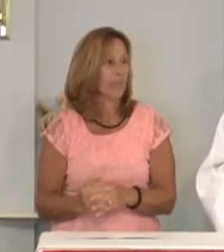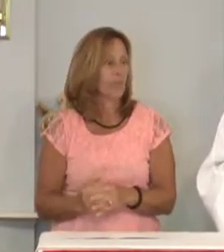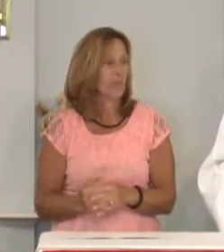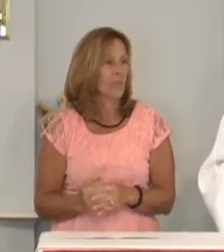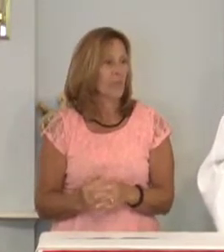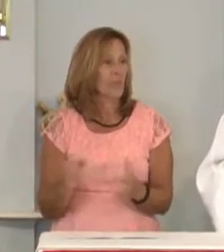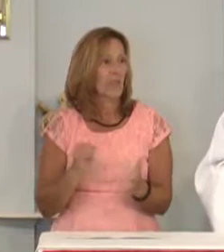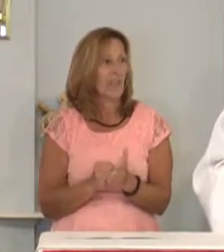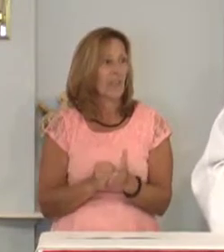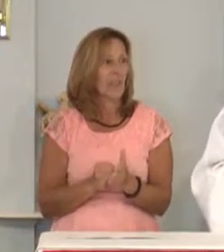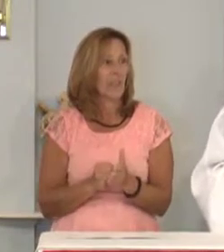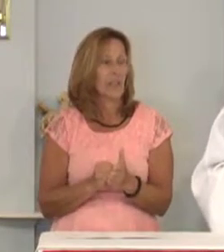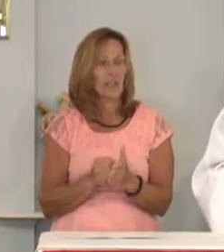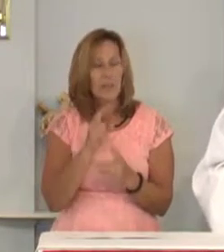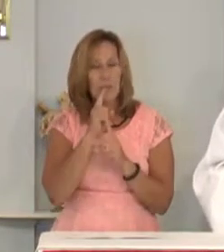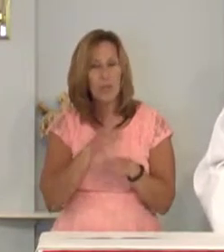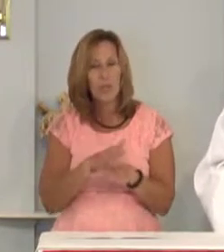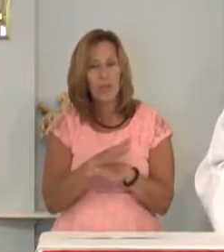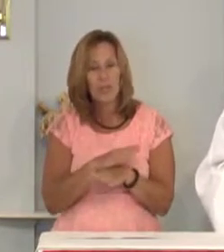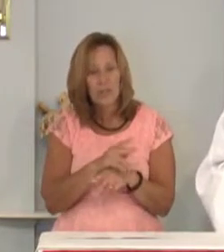It's a solemn place.